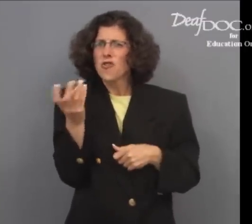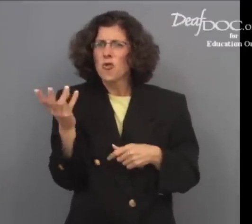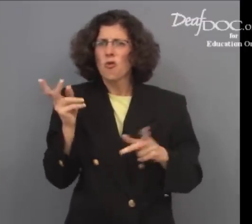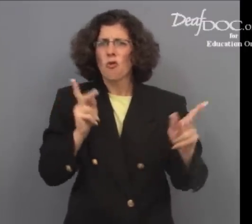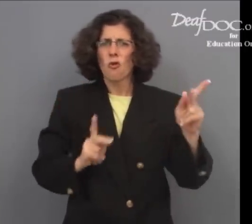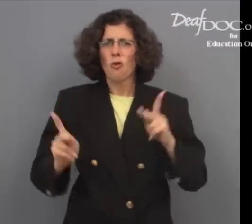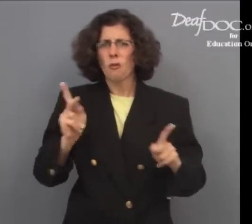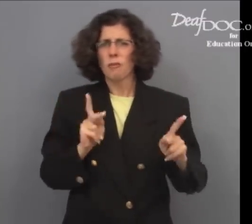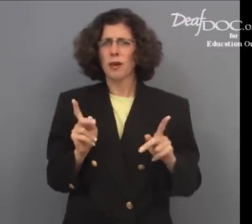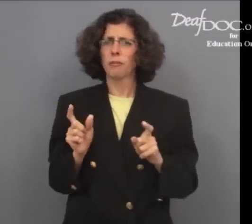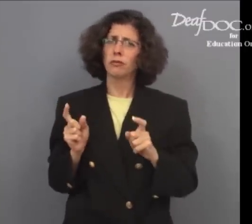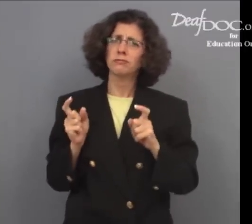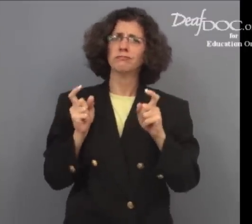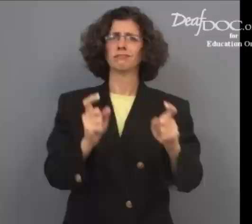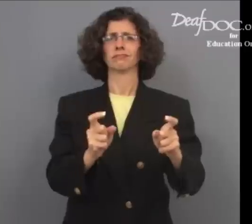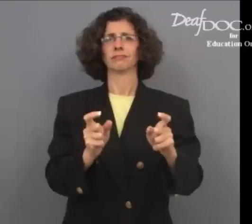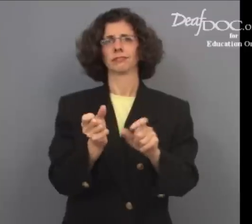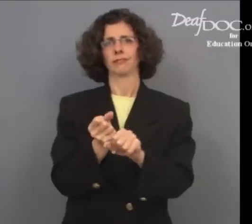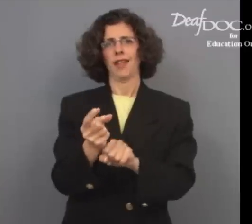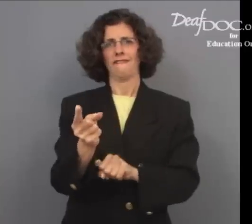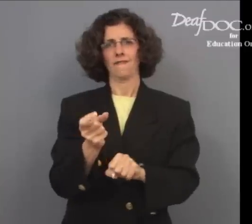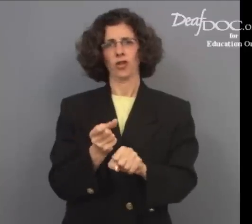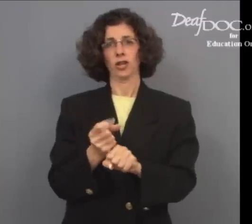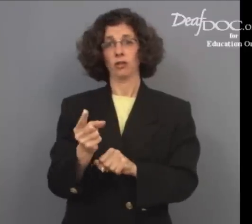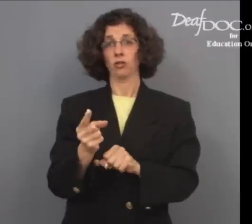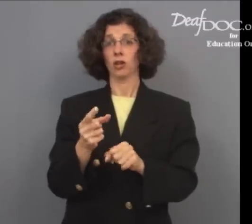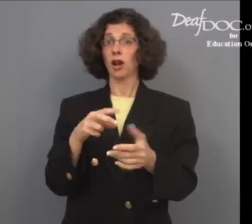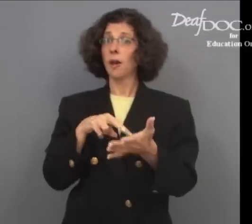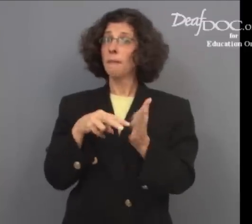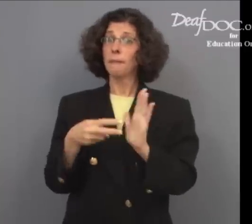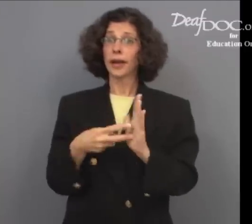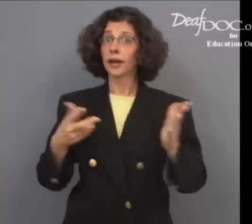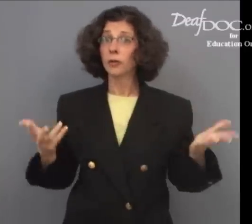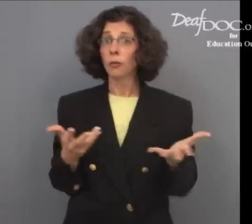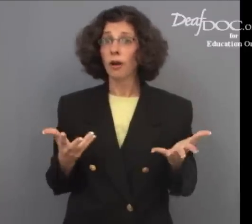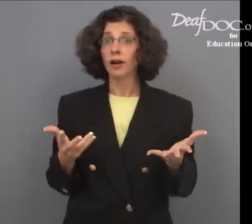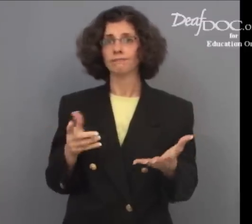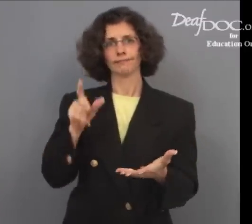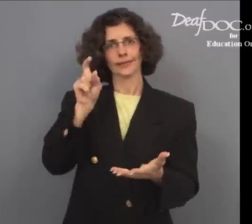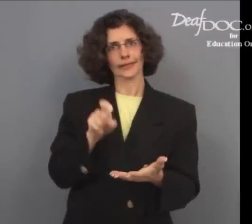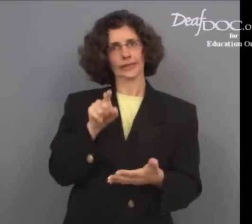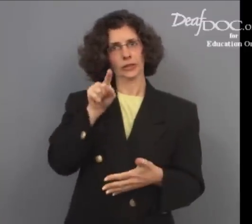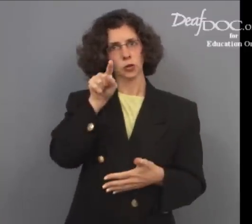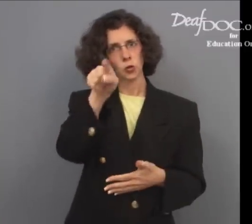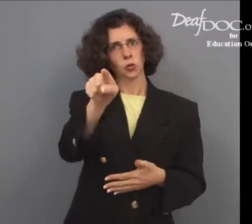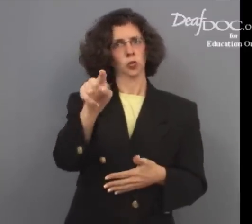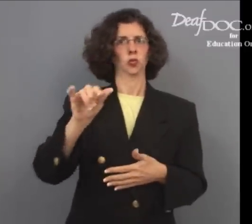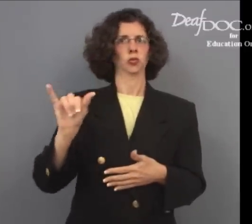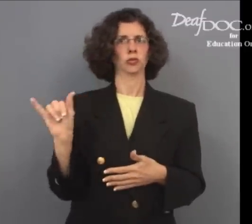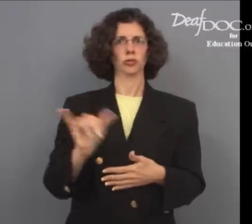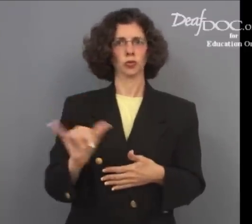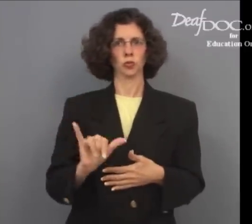only a small number of people give blood every year. This means we need you, too.